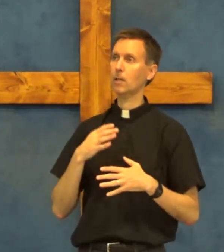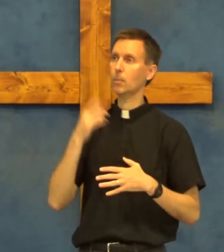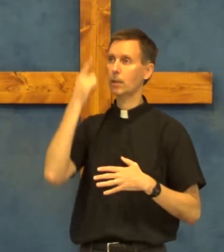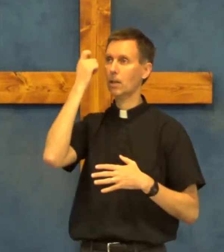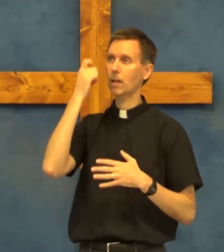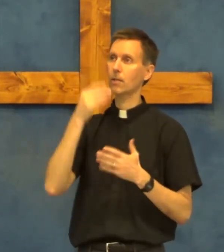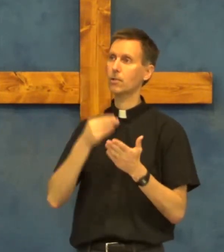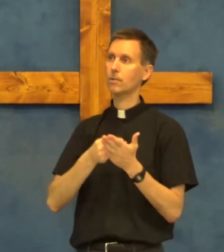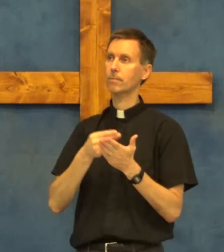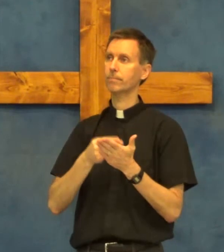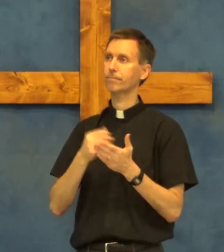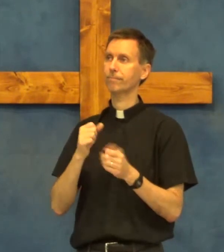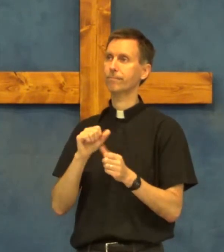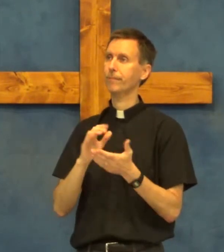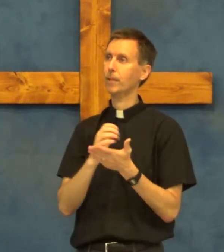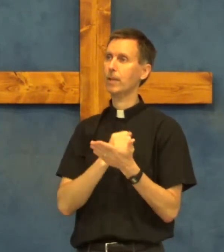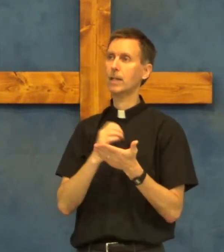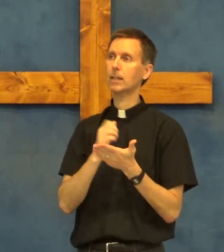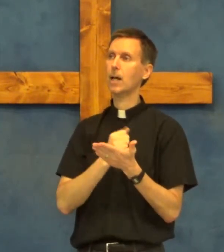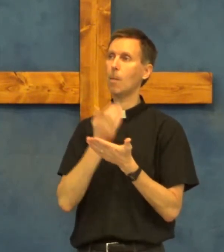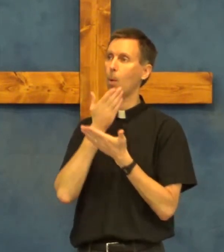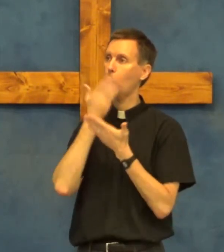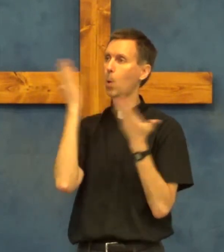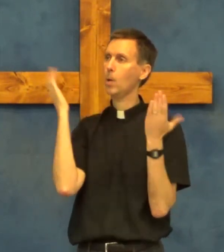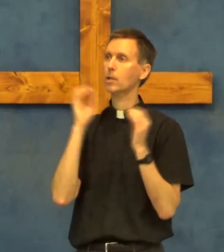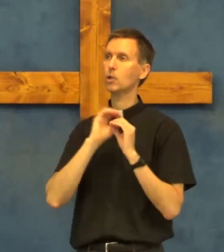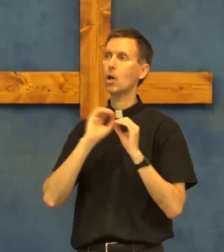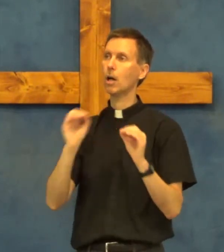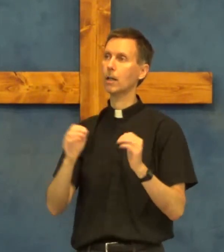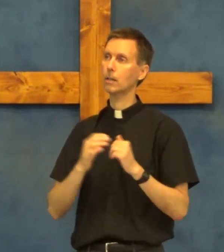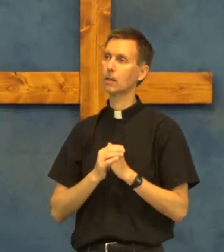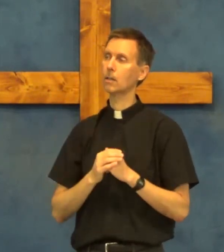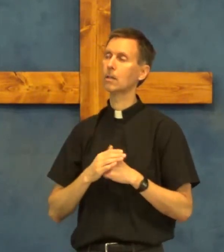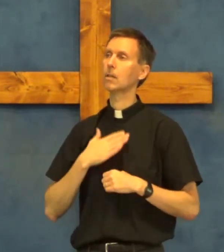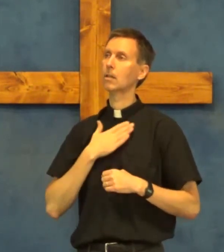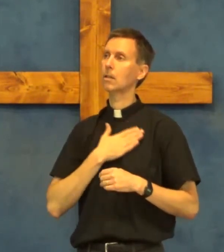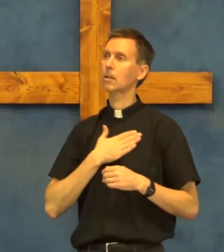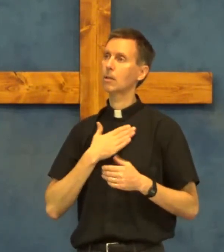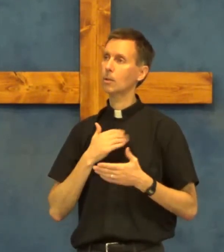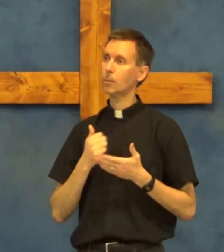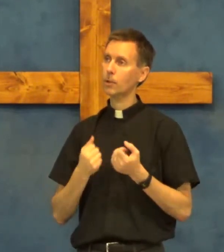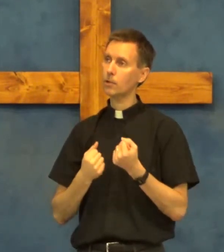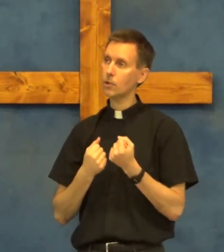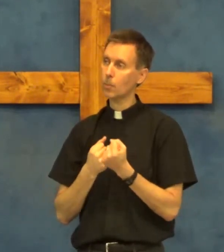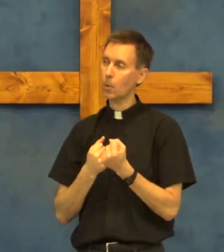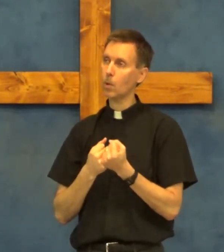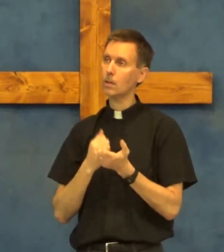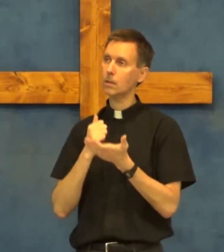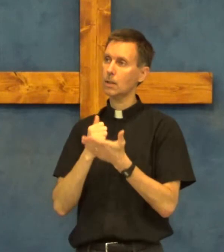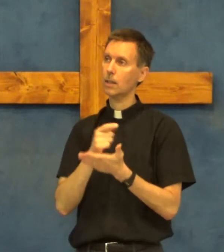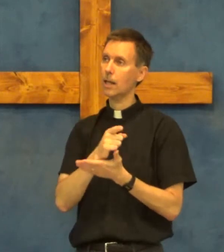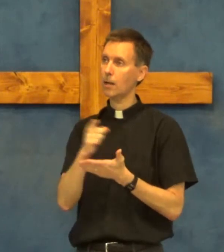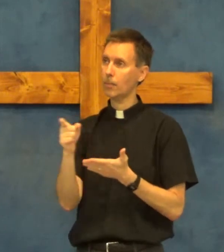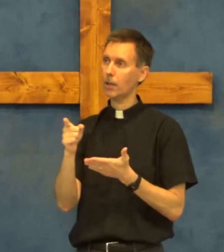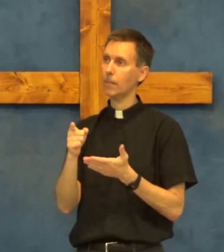because their income is gone please support and help them